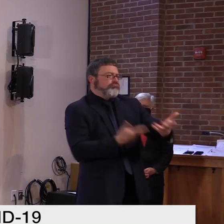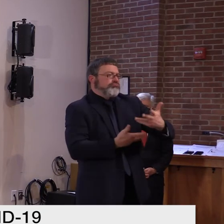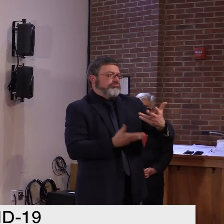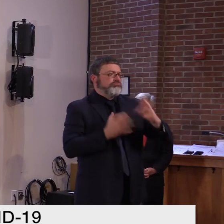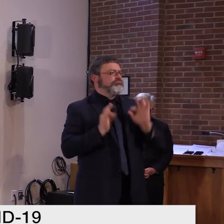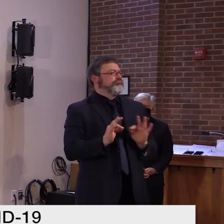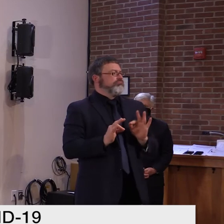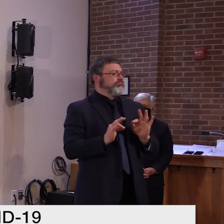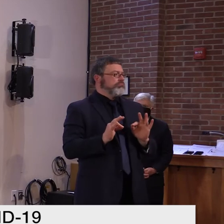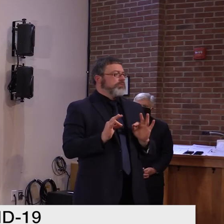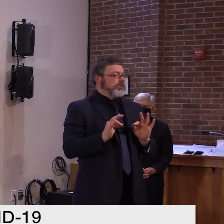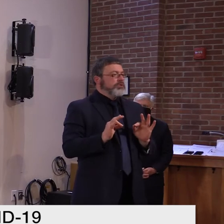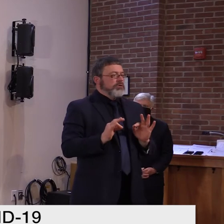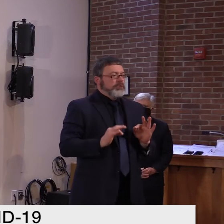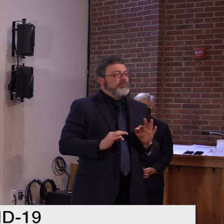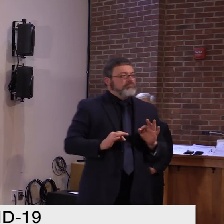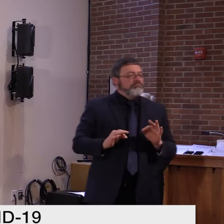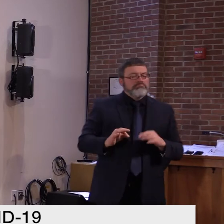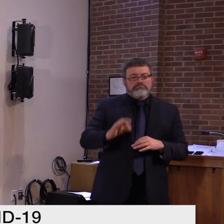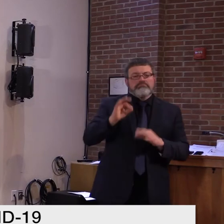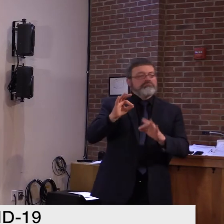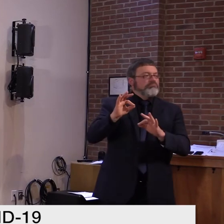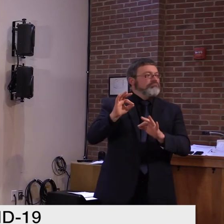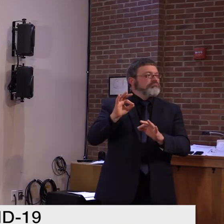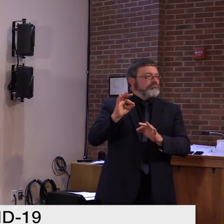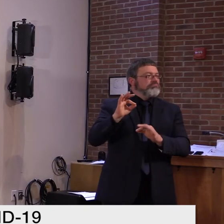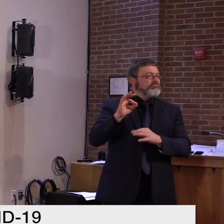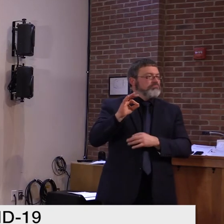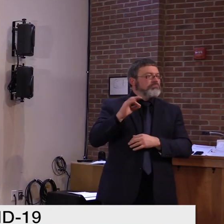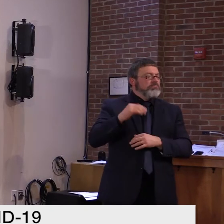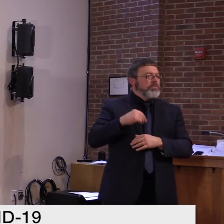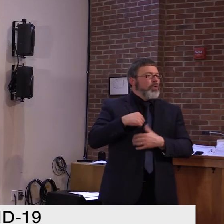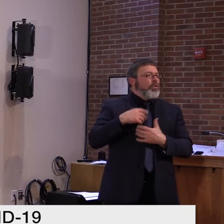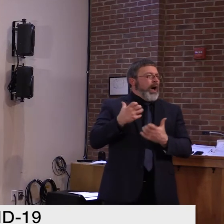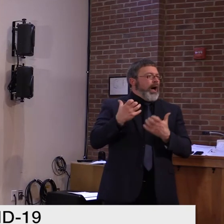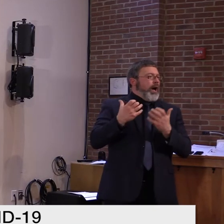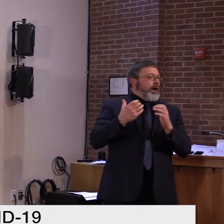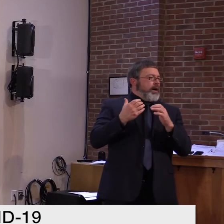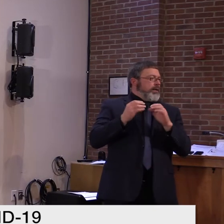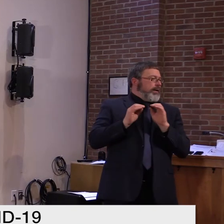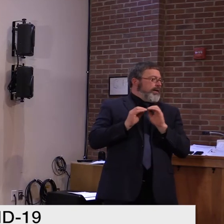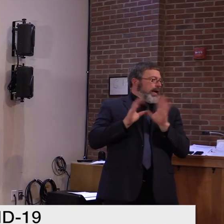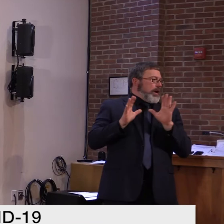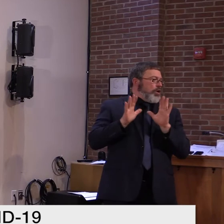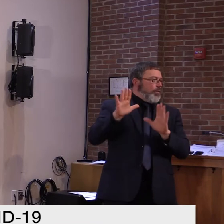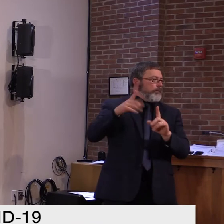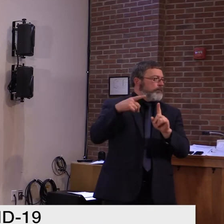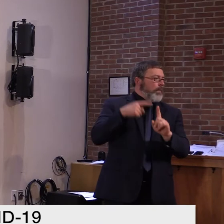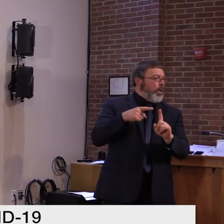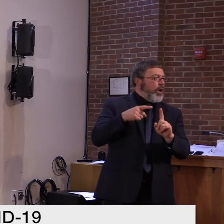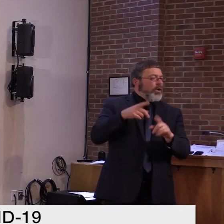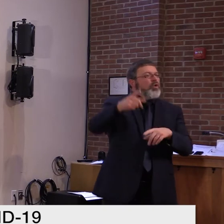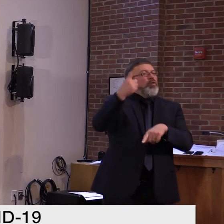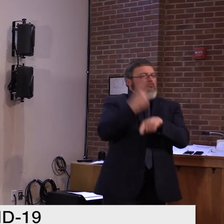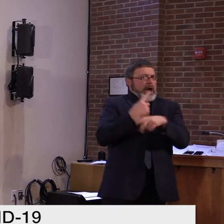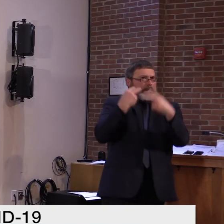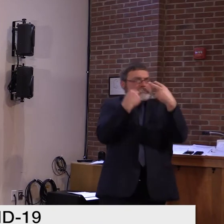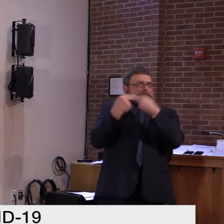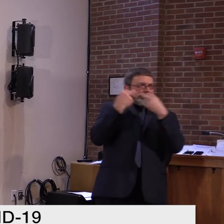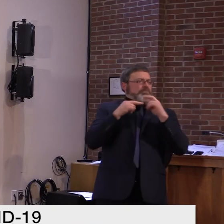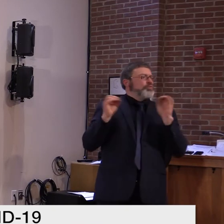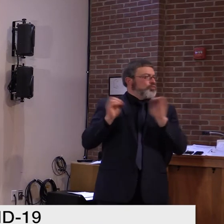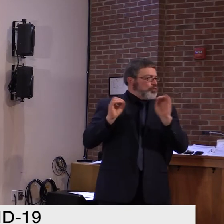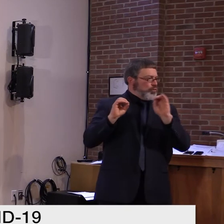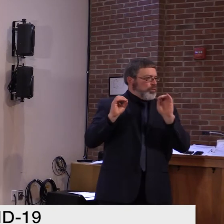Great. Yeah. And, and just to clarify, it was, um, kind of pointing to the enforcement mechanism, but kind of after, um, a contact tracer